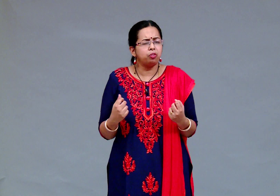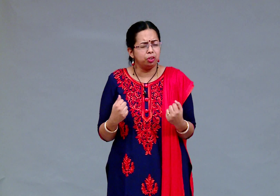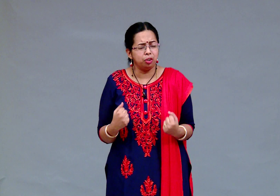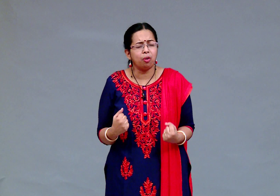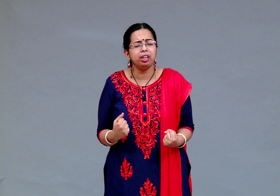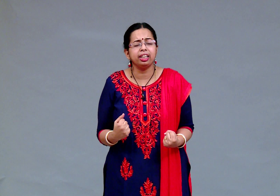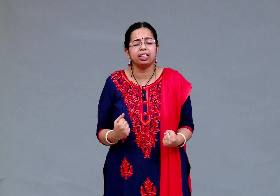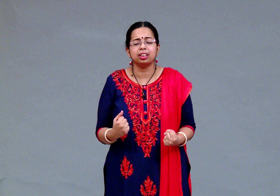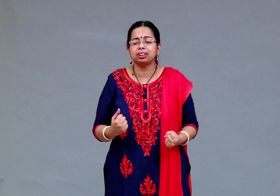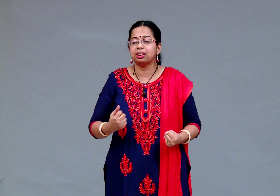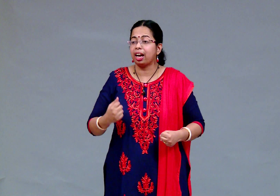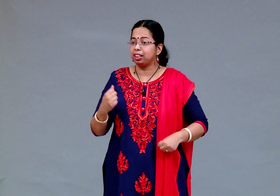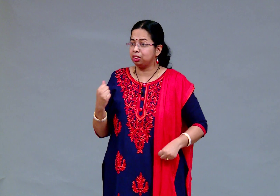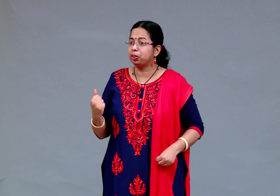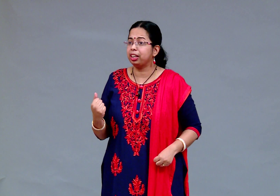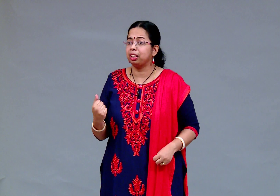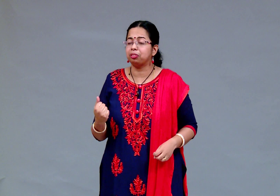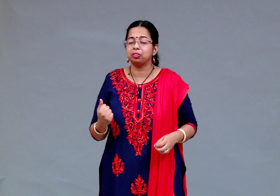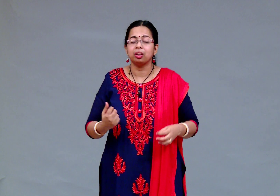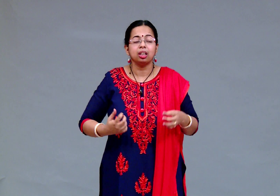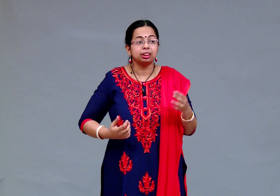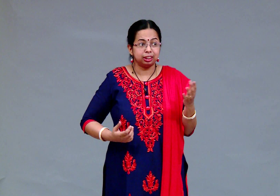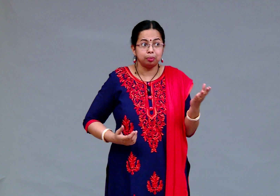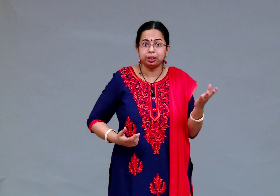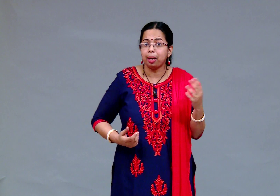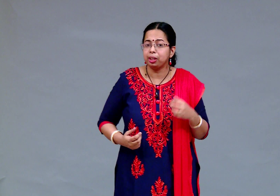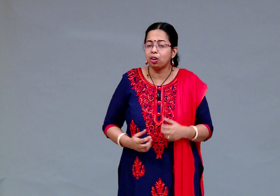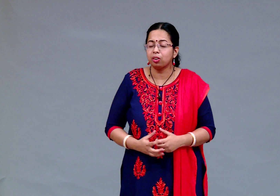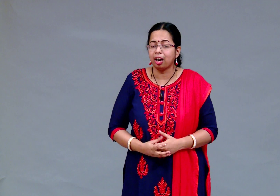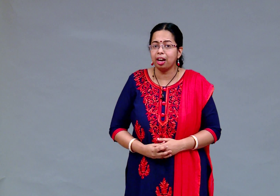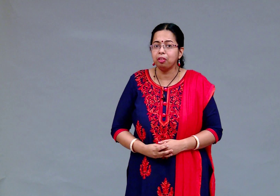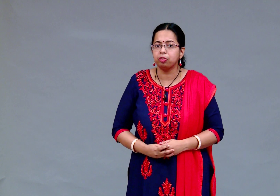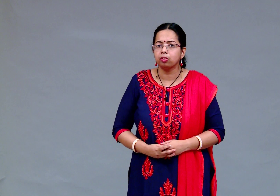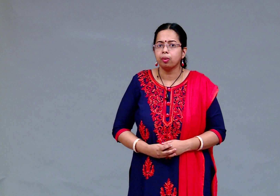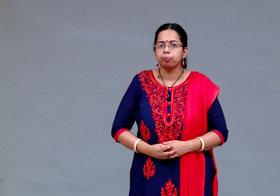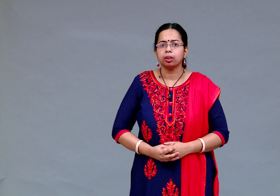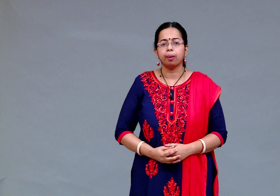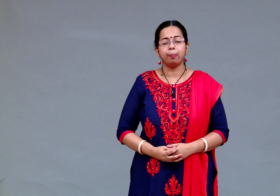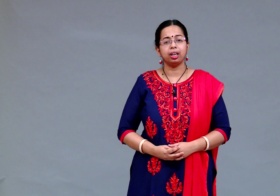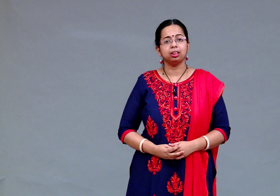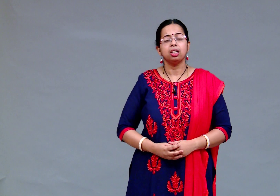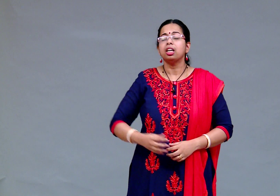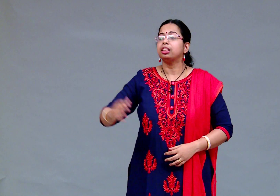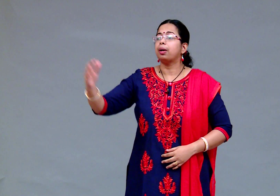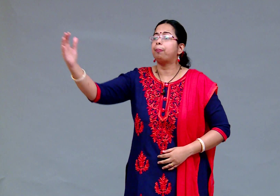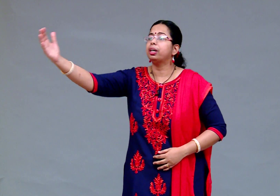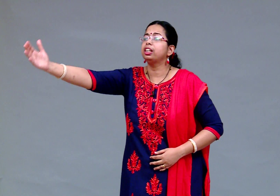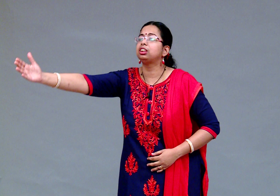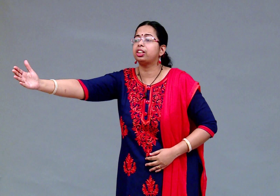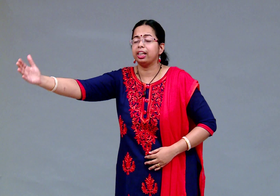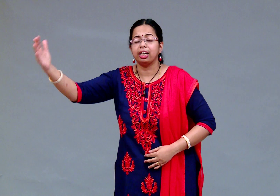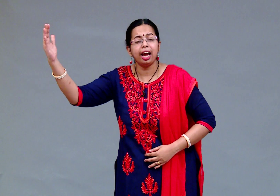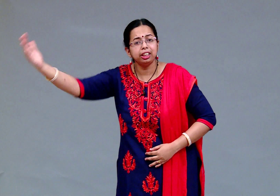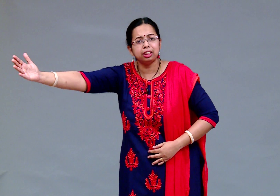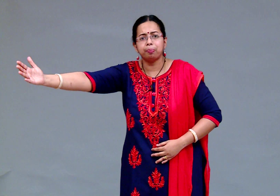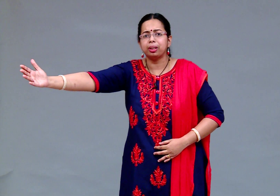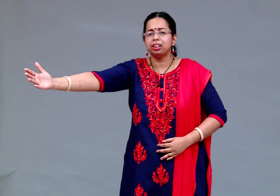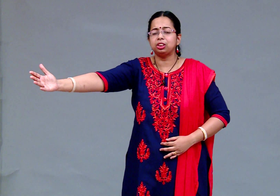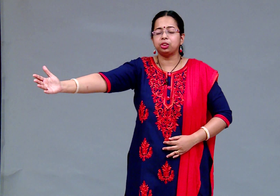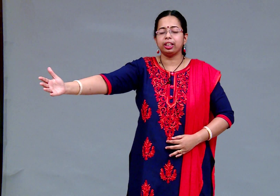loneliness and grief sometime in your life but the birch tree like the birch tree